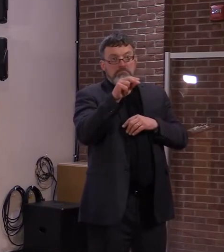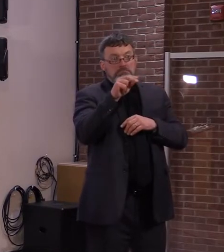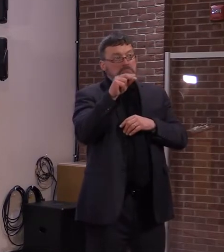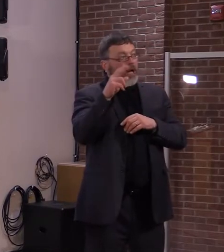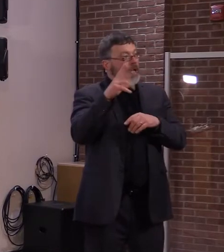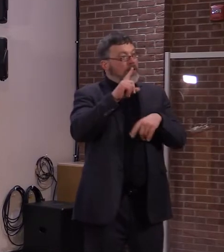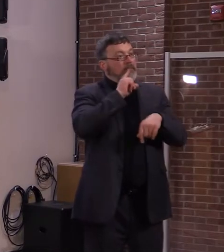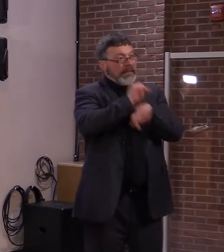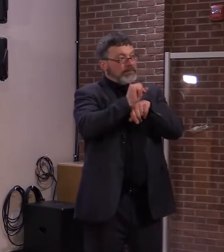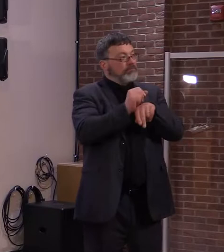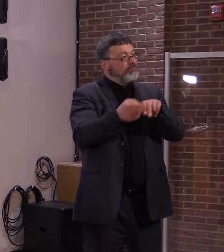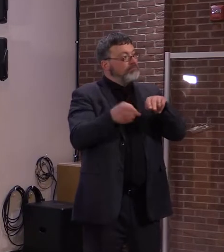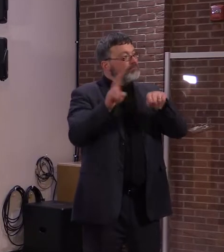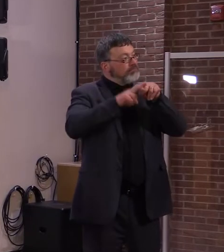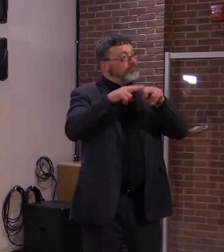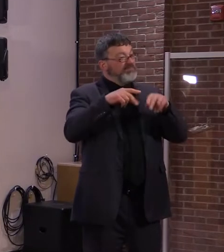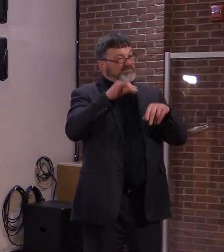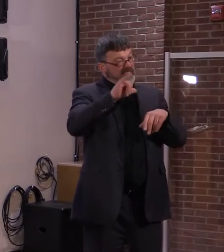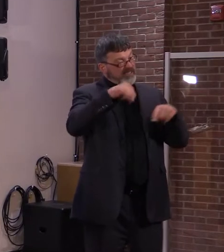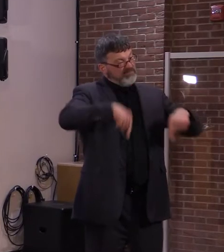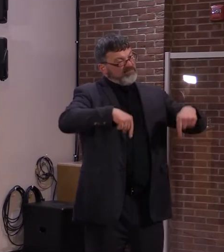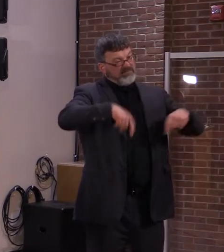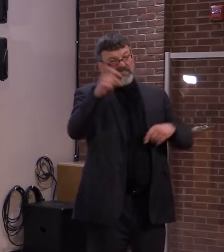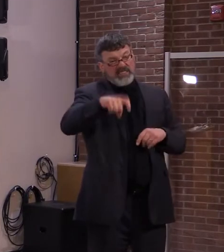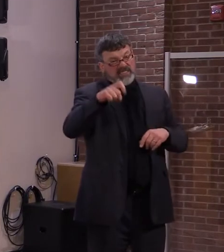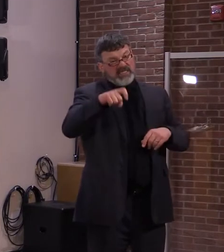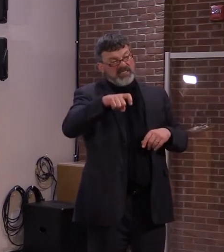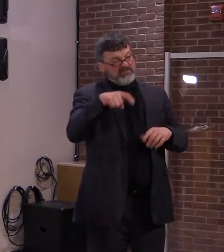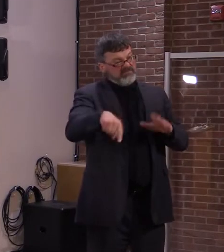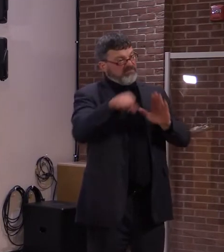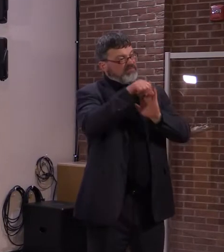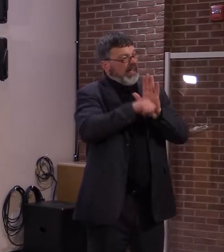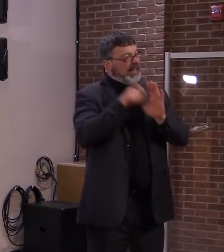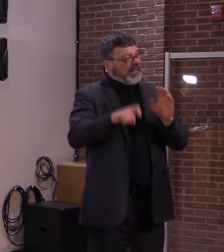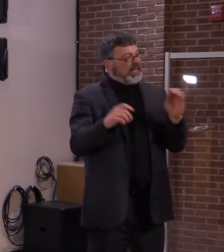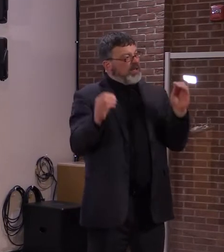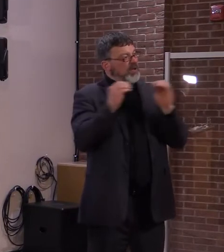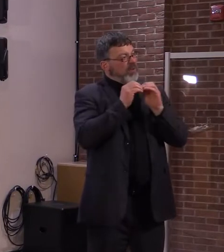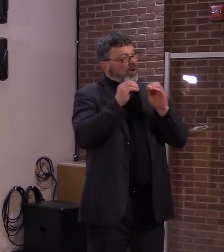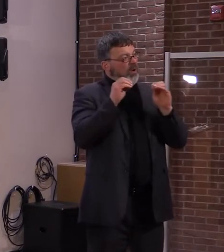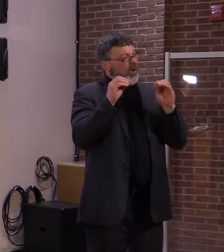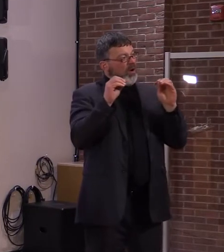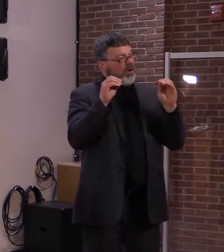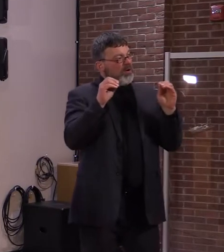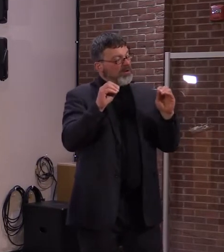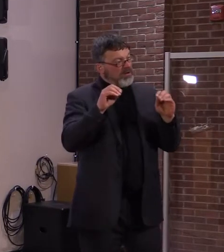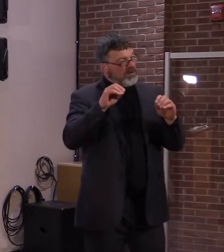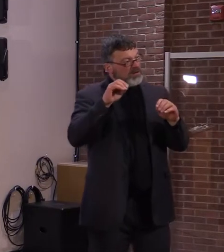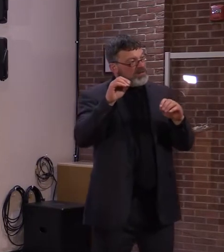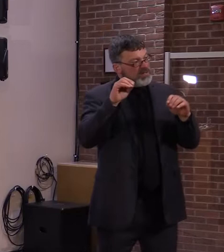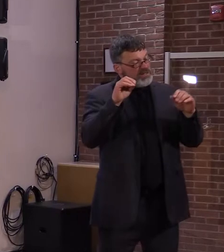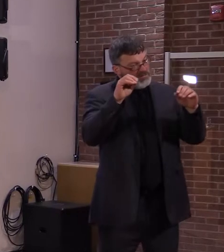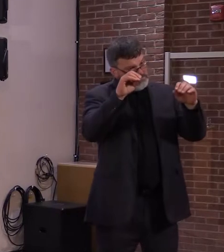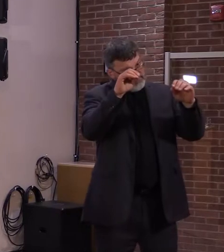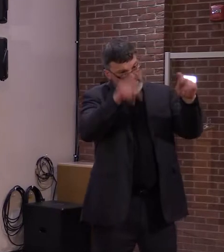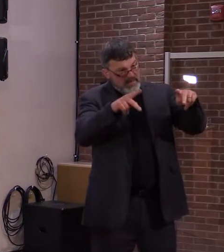but it's still again, 2.7% just isn't enough. We need to